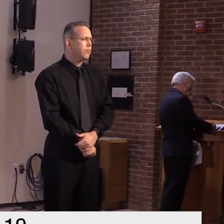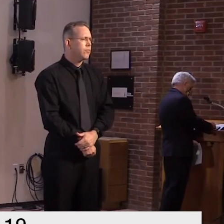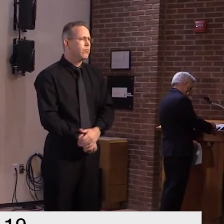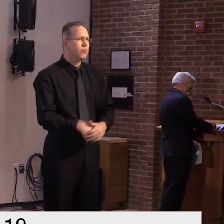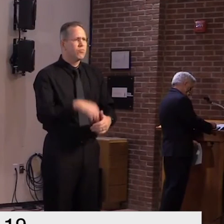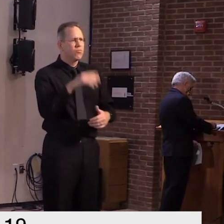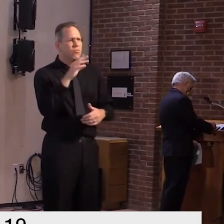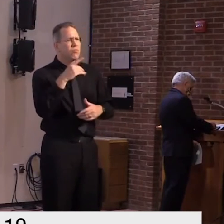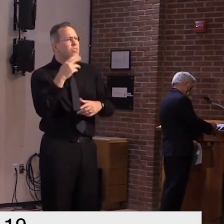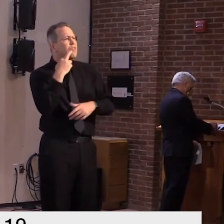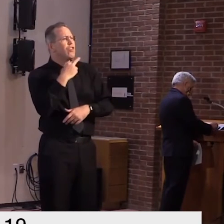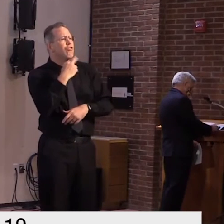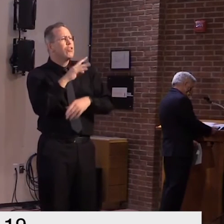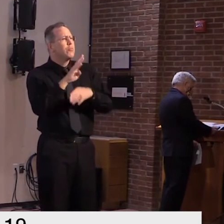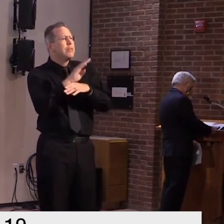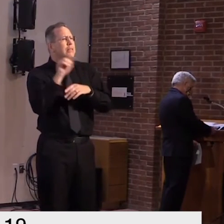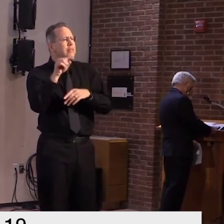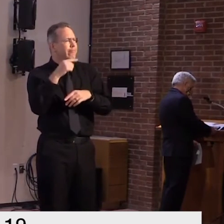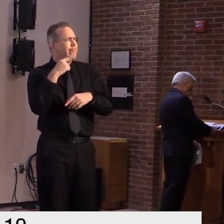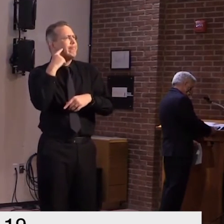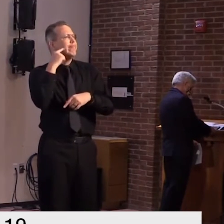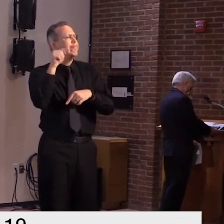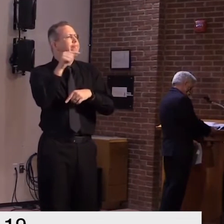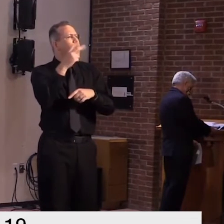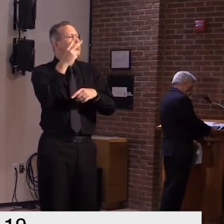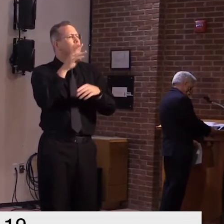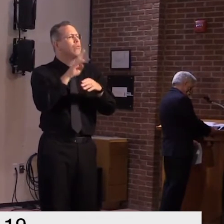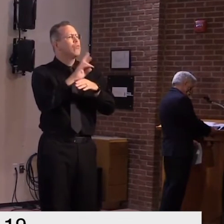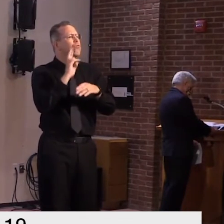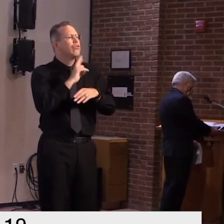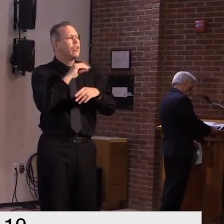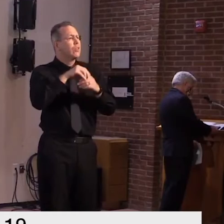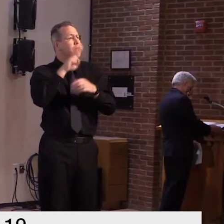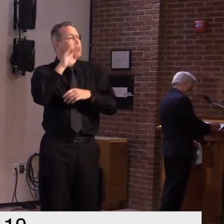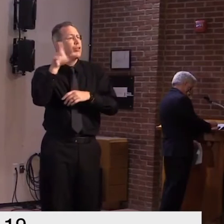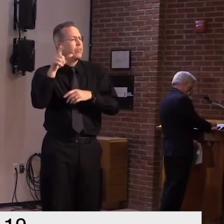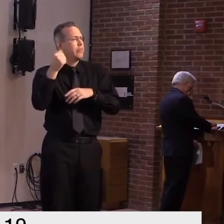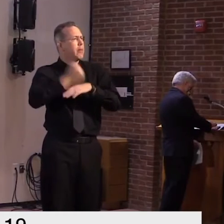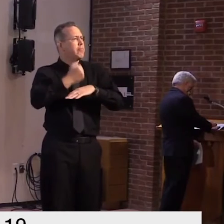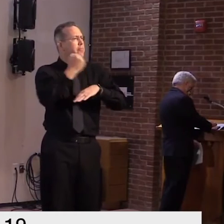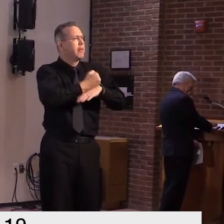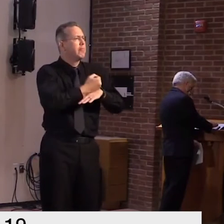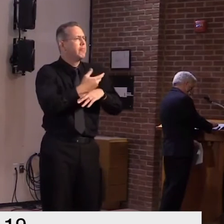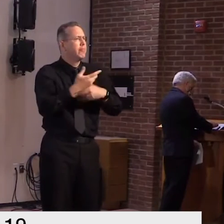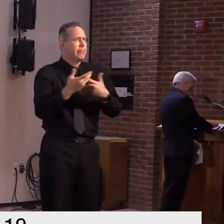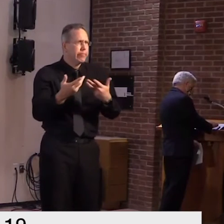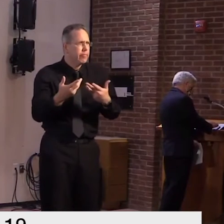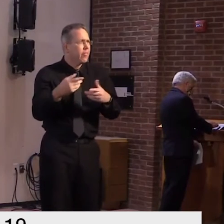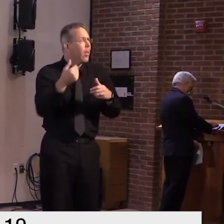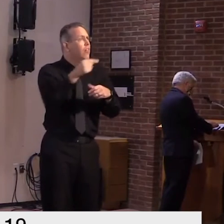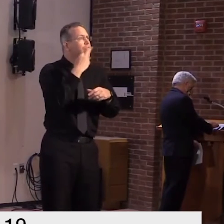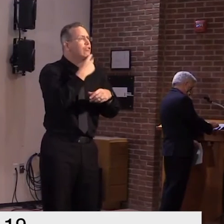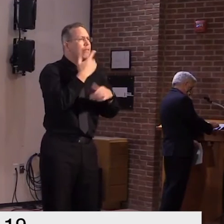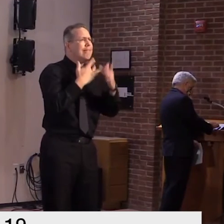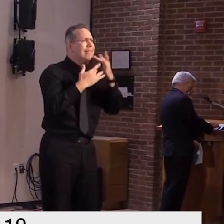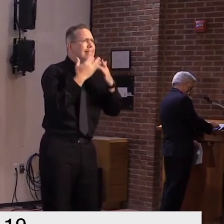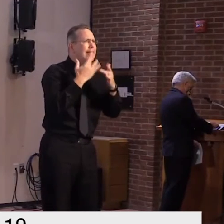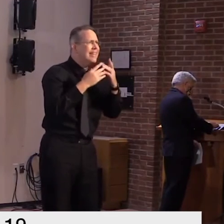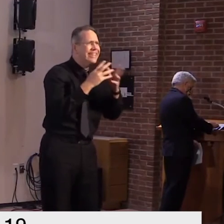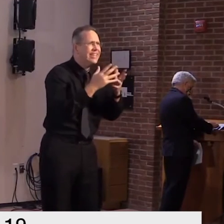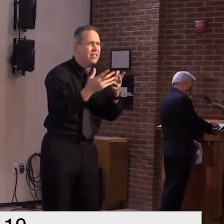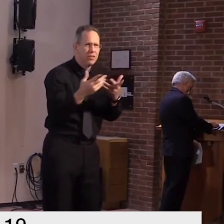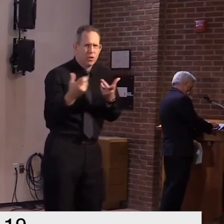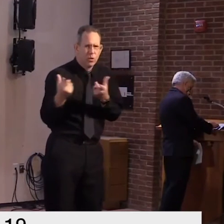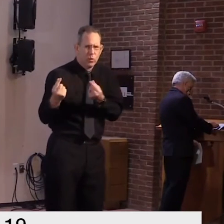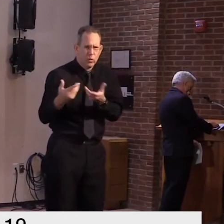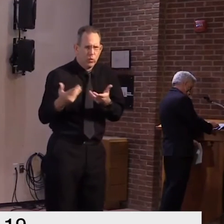the griffin right down in downtown burlington saying it's going to uh the business on pause and total restrictions are listed um is